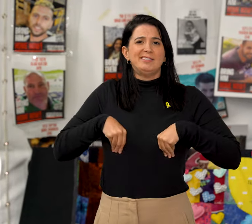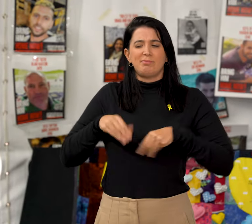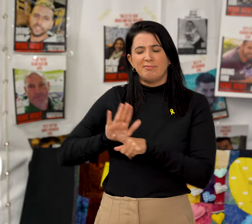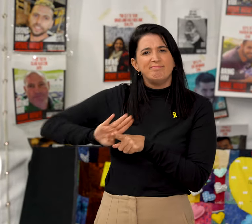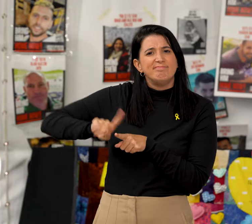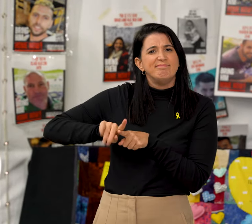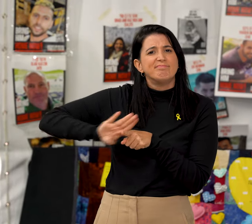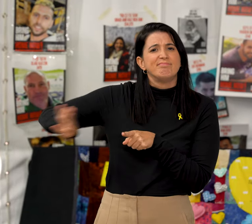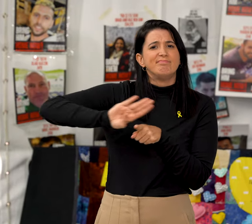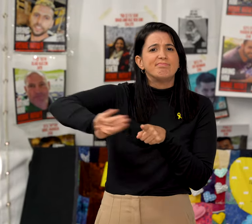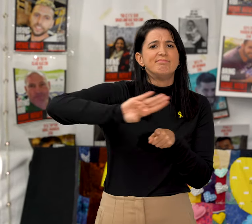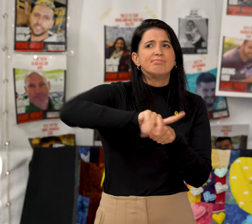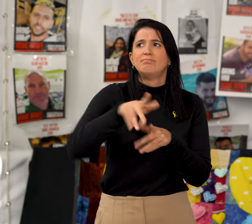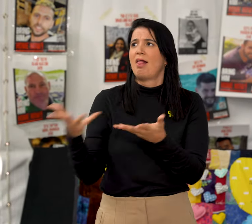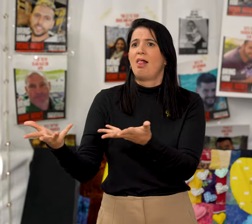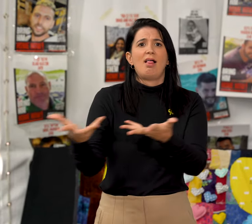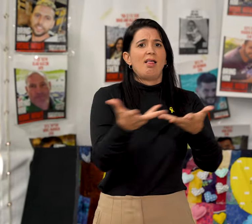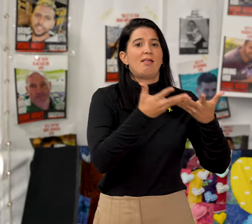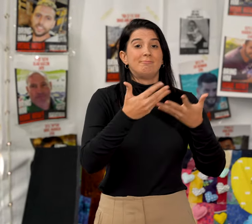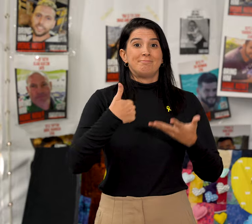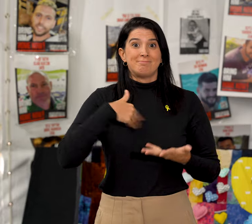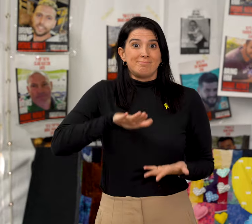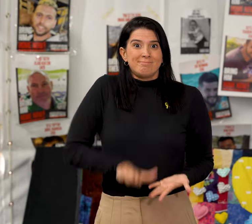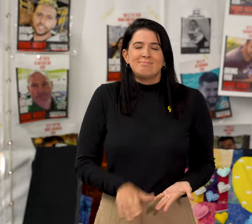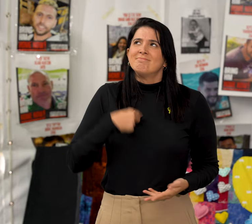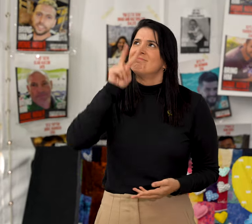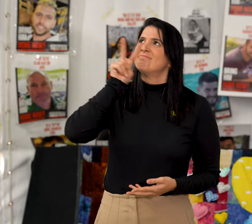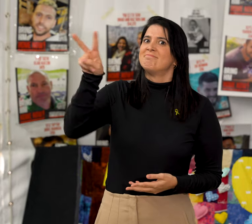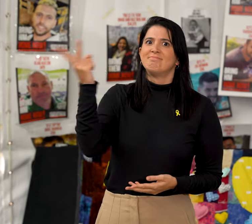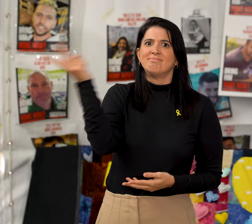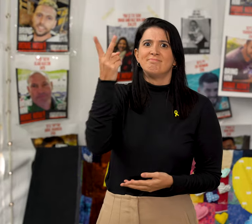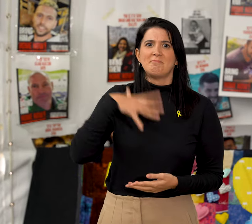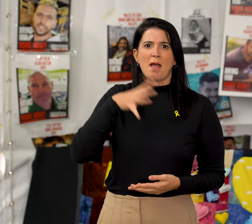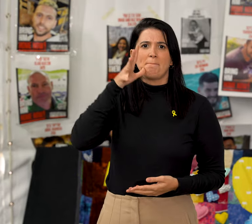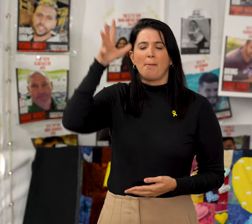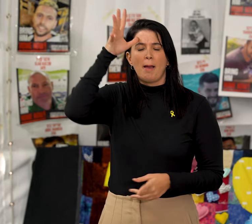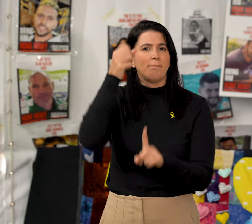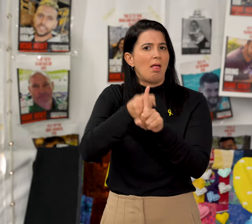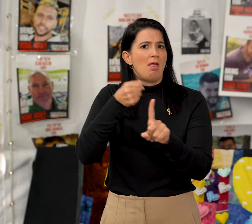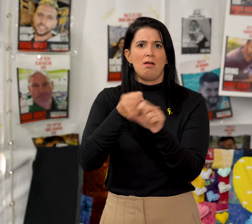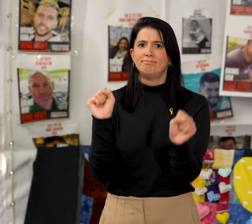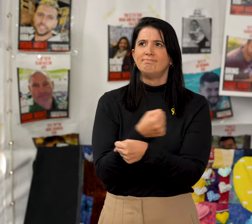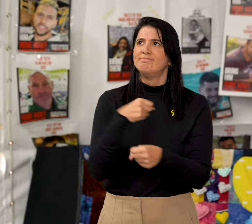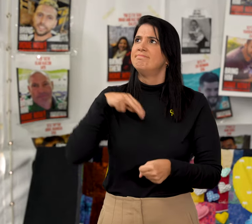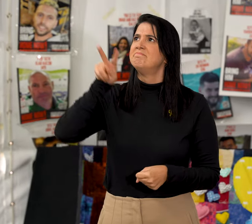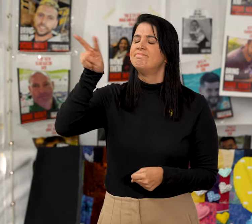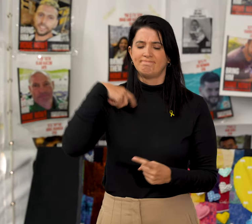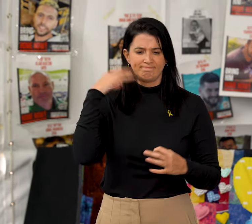Because the Israeli society was pushing back. And I grew up in this shuttle. saw them trying very hard to take